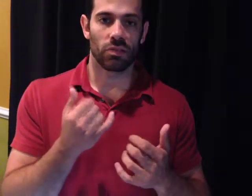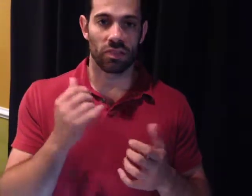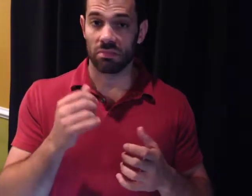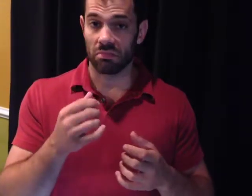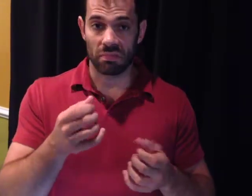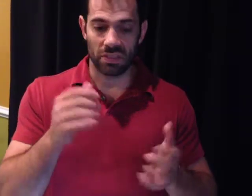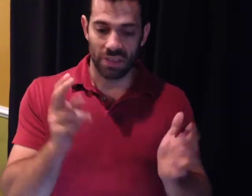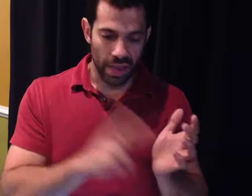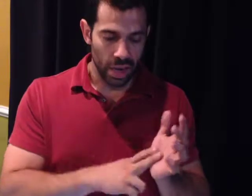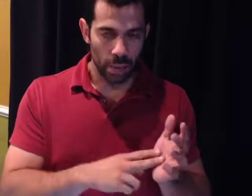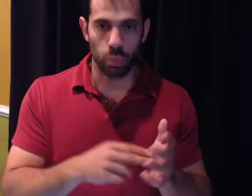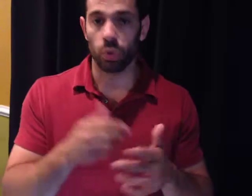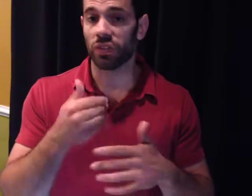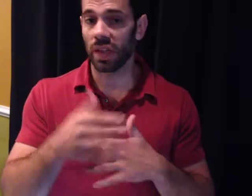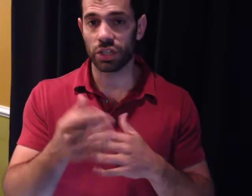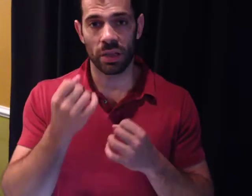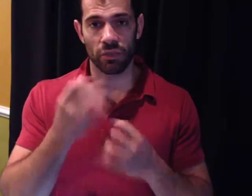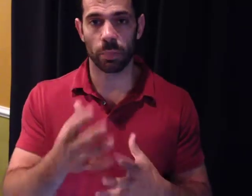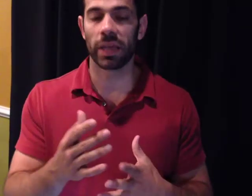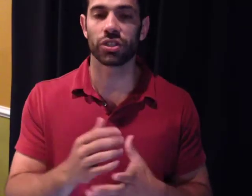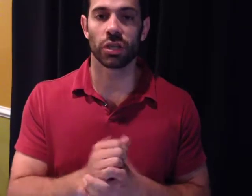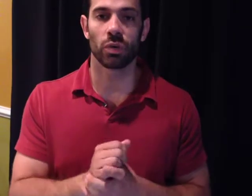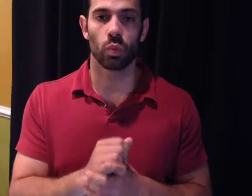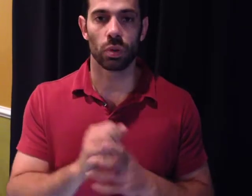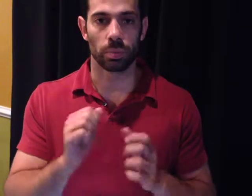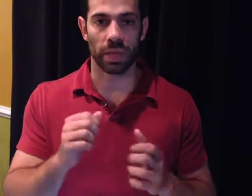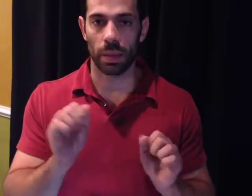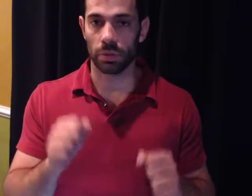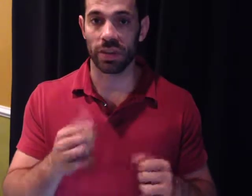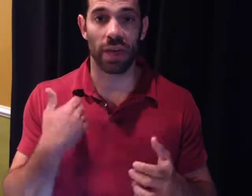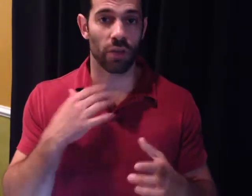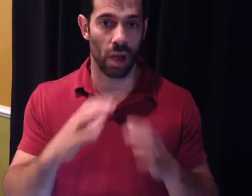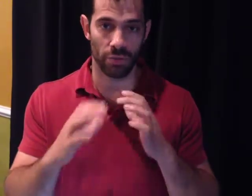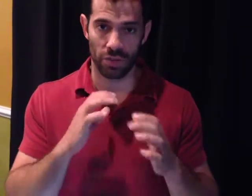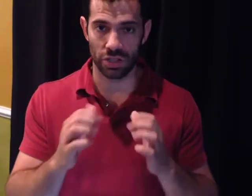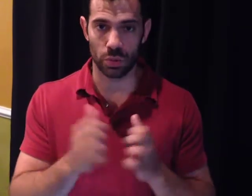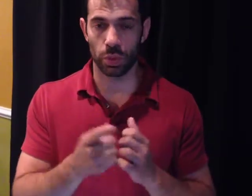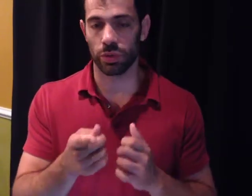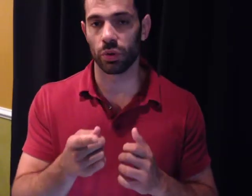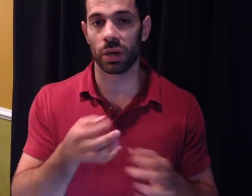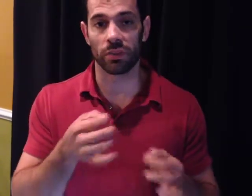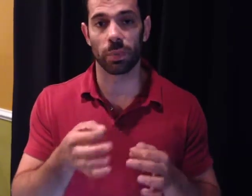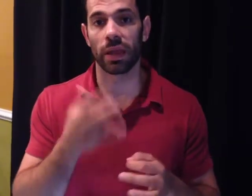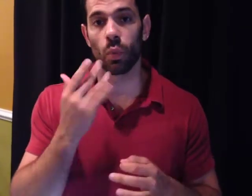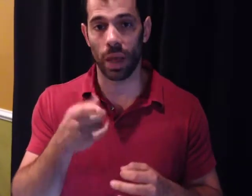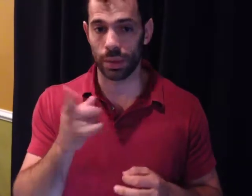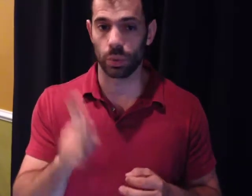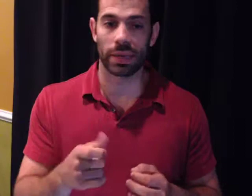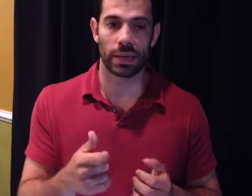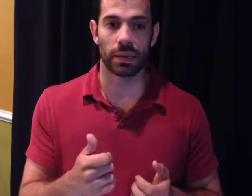Just sign up. We'll send you information. We'll be able to have a conversation with you and explain why you need to